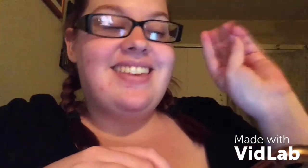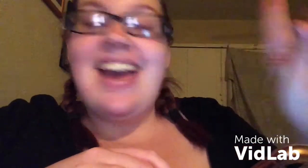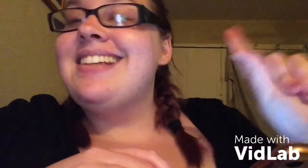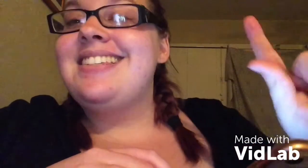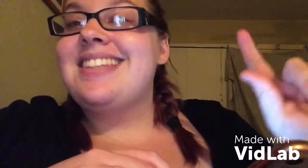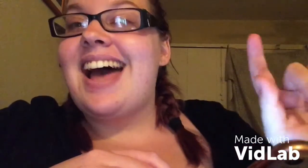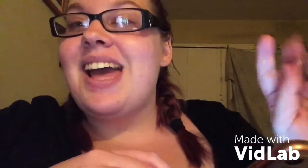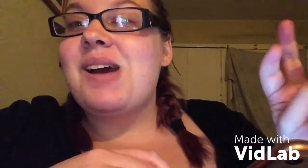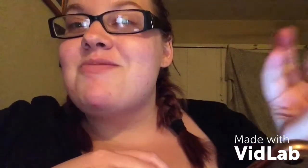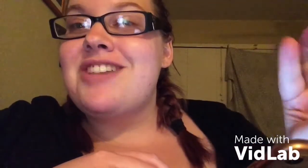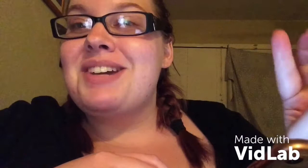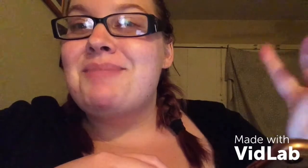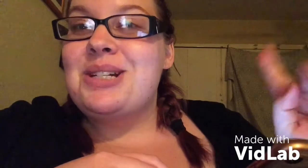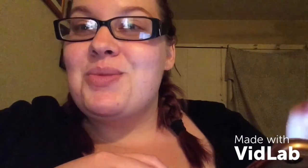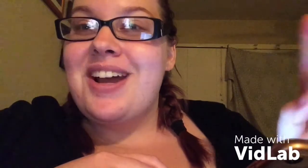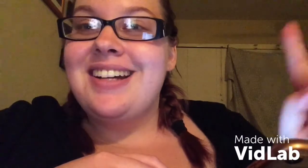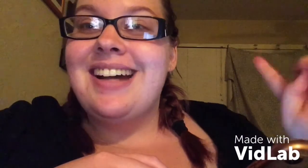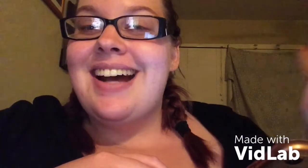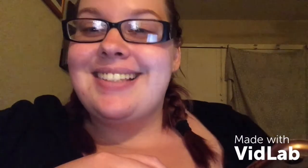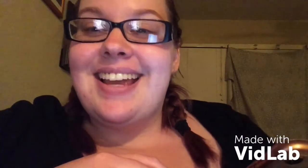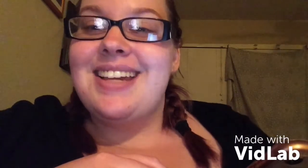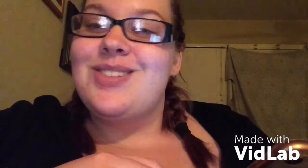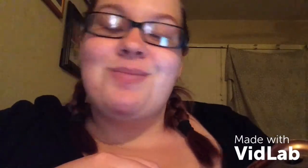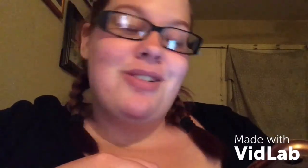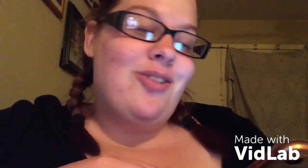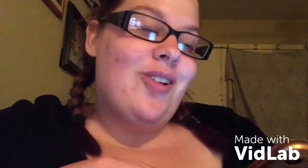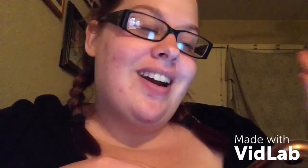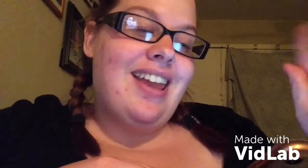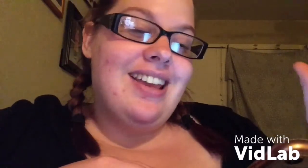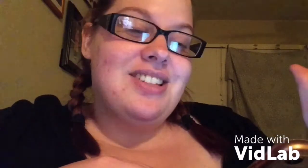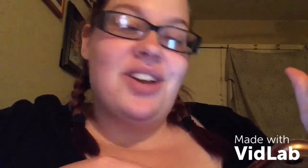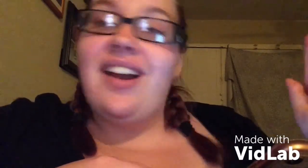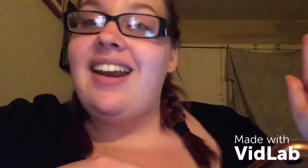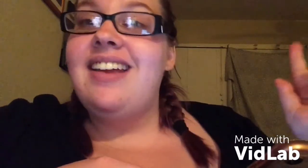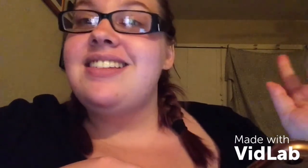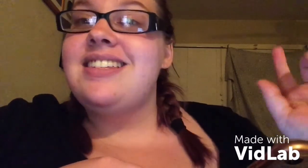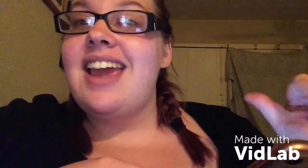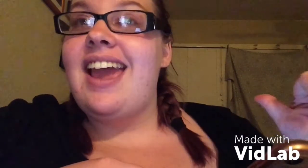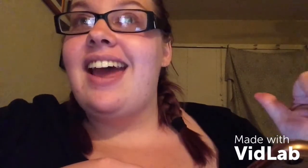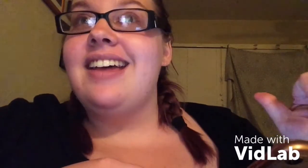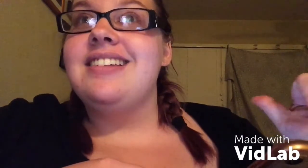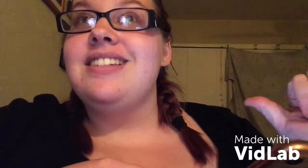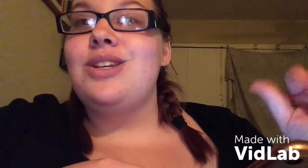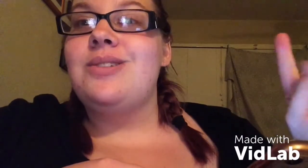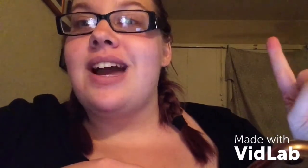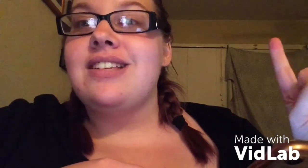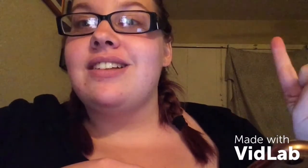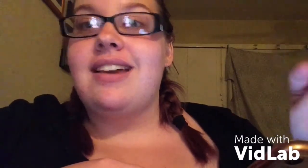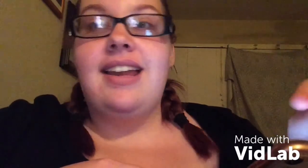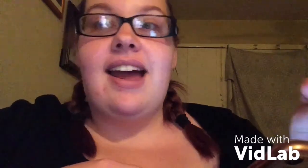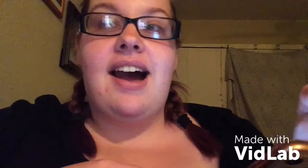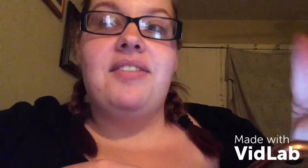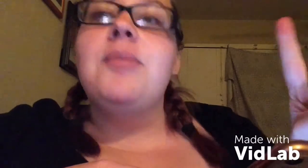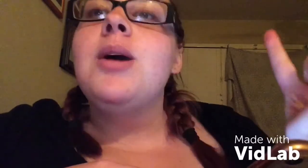yes, I am very much aware as I answered before, he is the greatest and you guys are lucky to have him